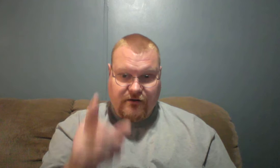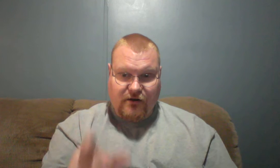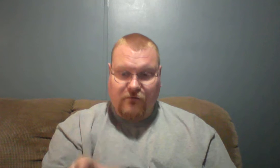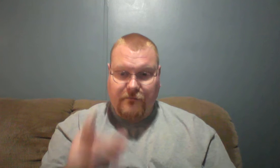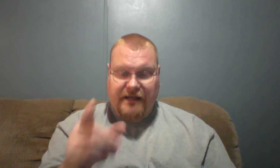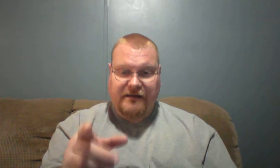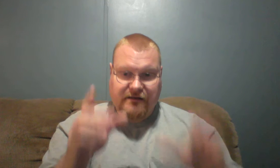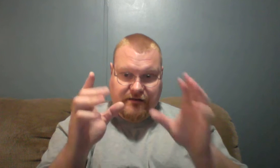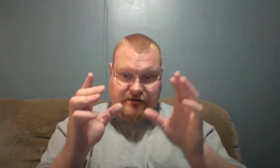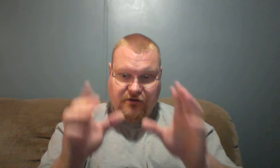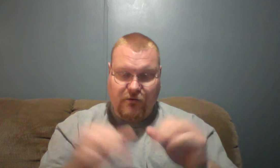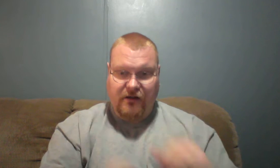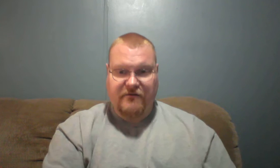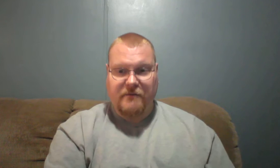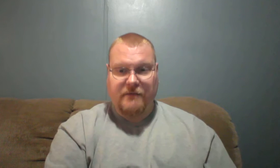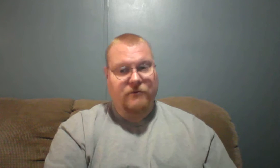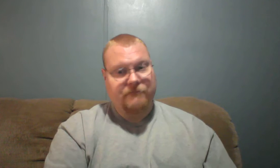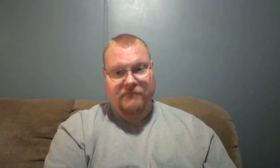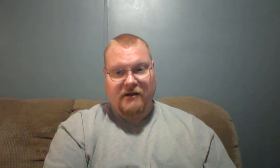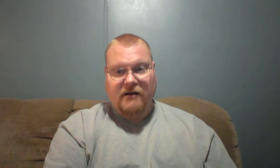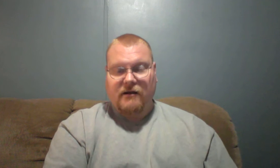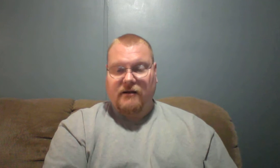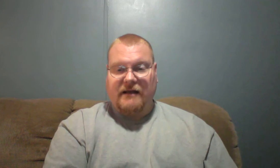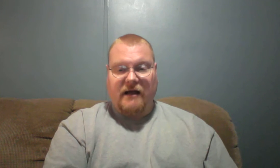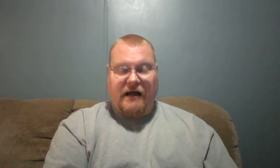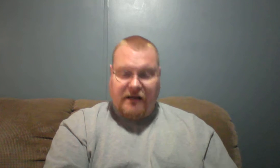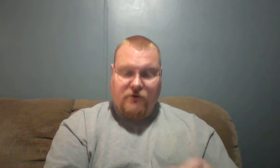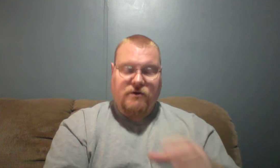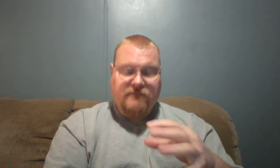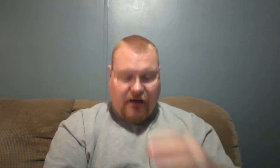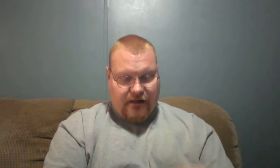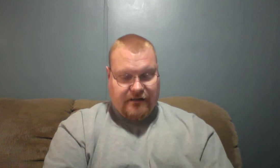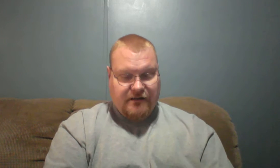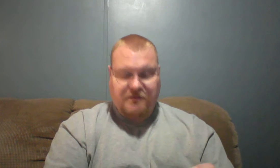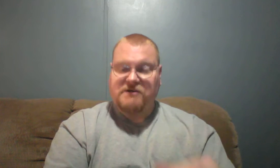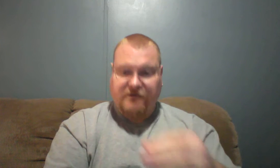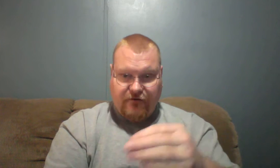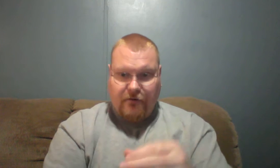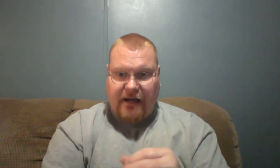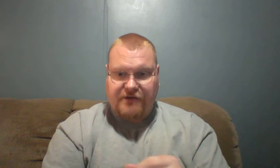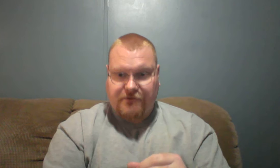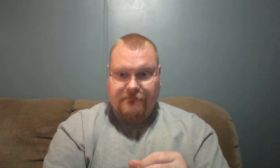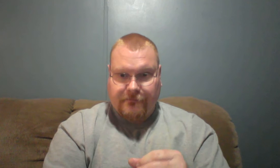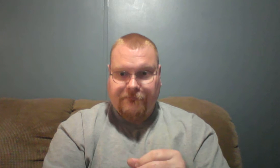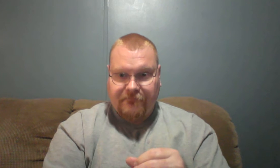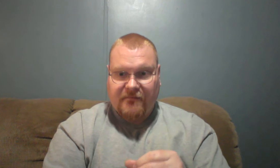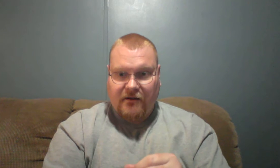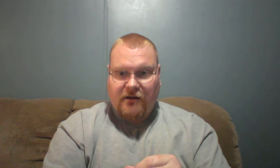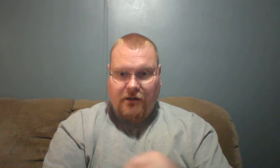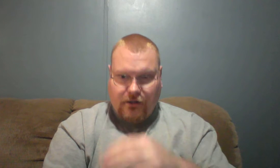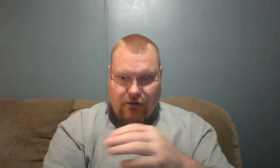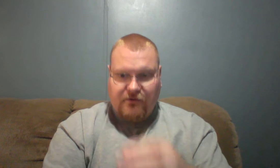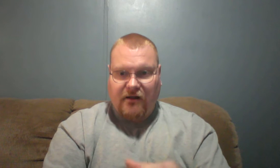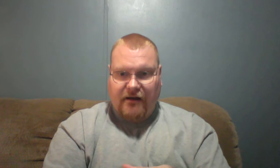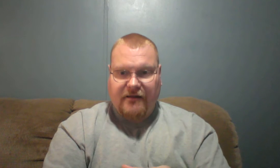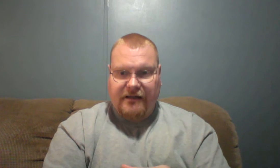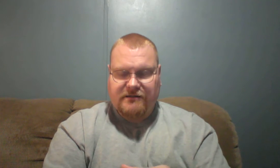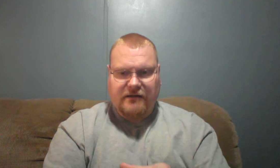Don't bend to the will of the people. Now, I know you've got, especially if you're a pastor. You deal with a lot of things. I